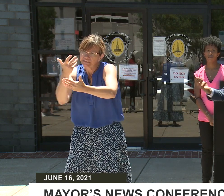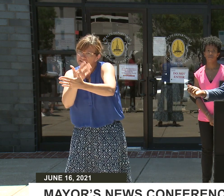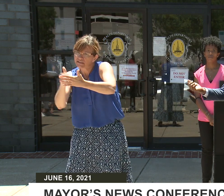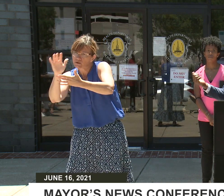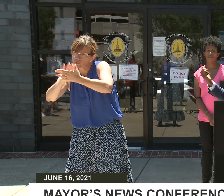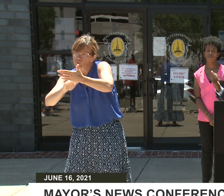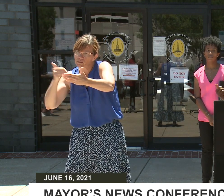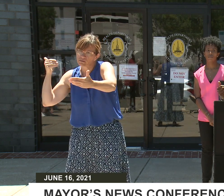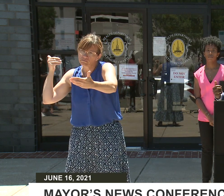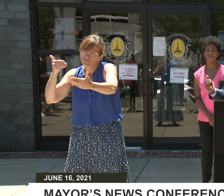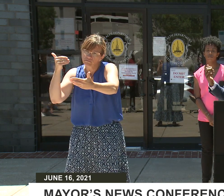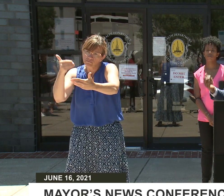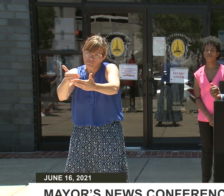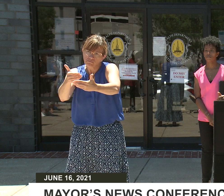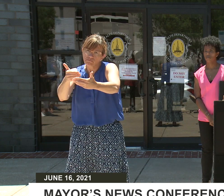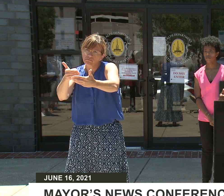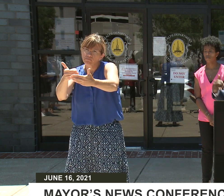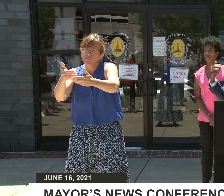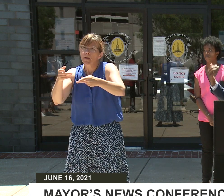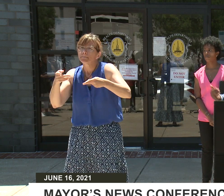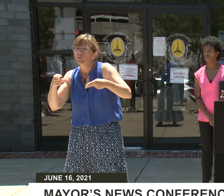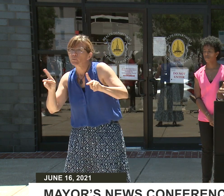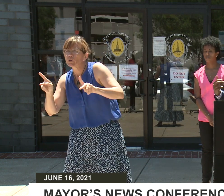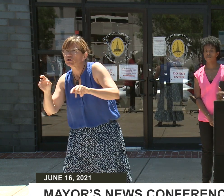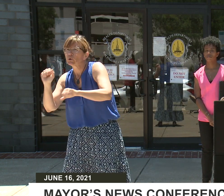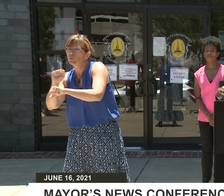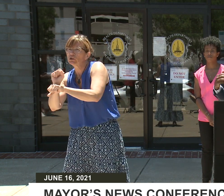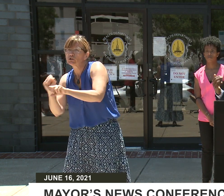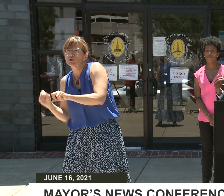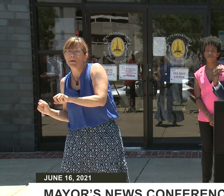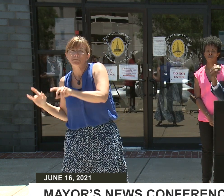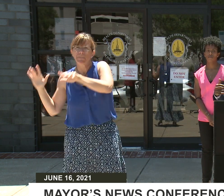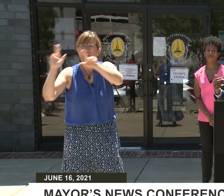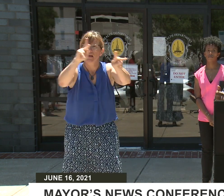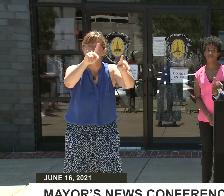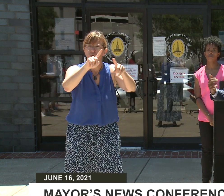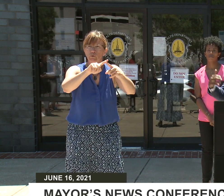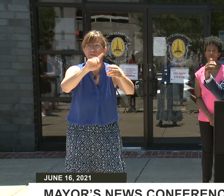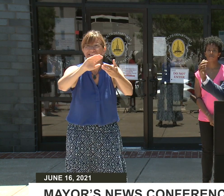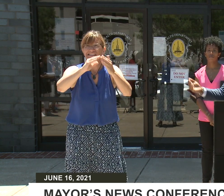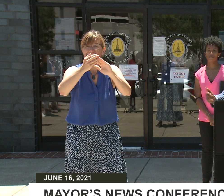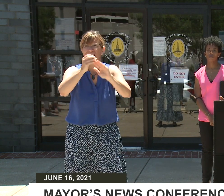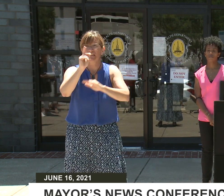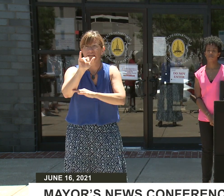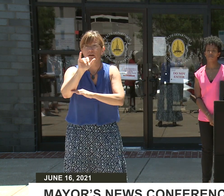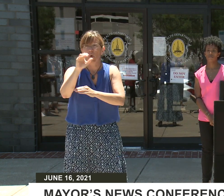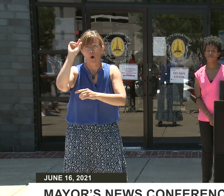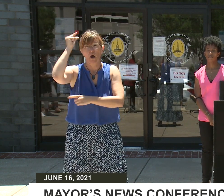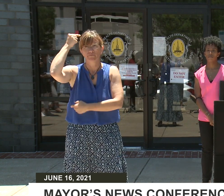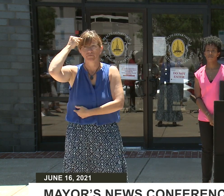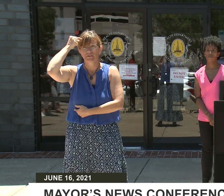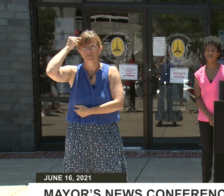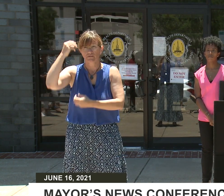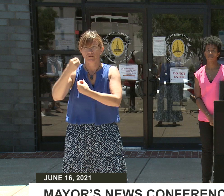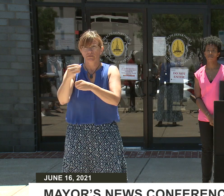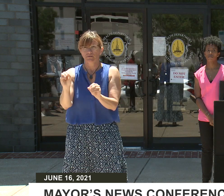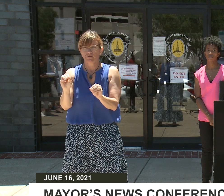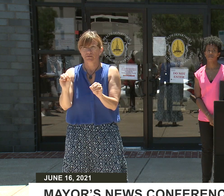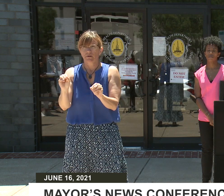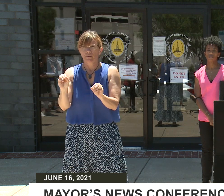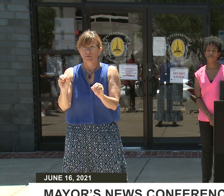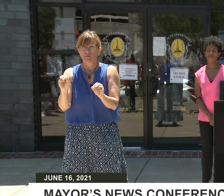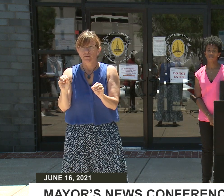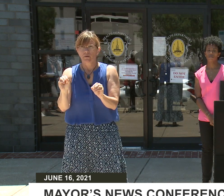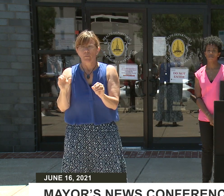employees back into the building, making sure that we have a policy and practice that we can have the public come in in a safe space. And this is the work that the